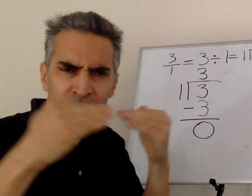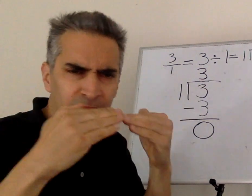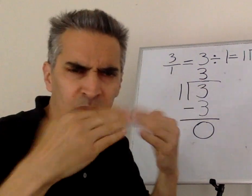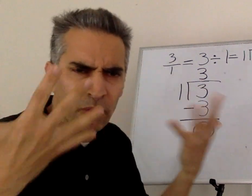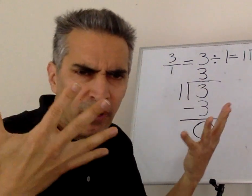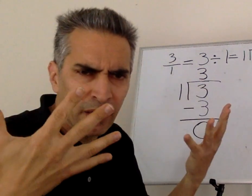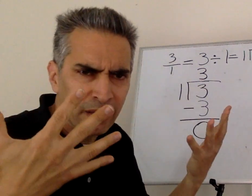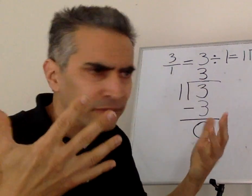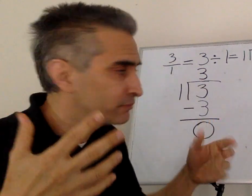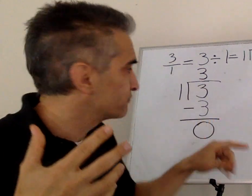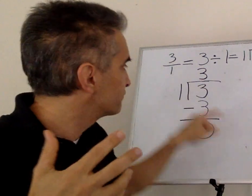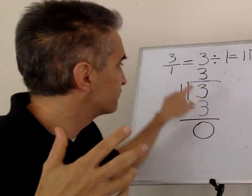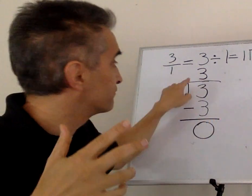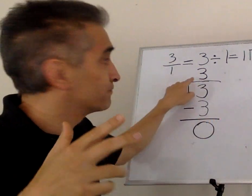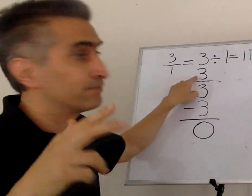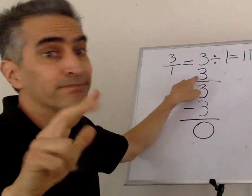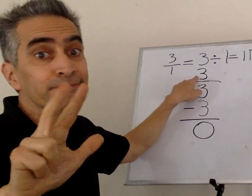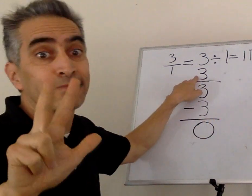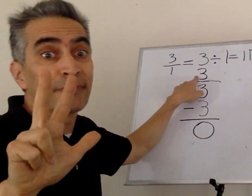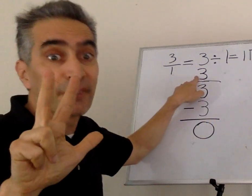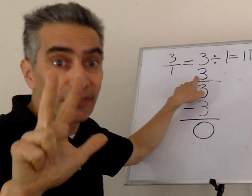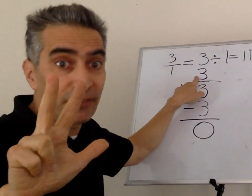equals three.